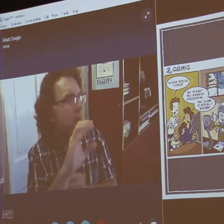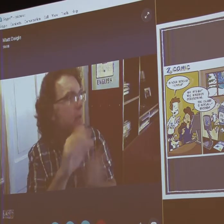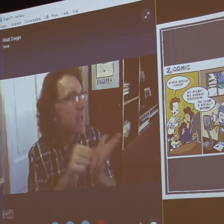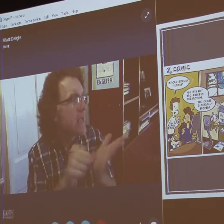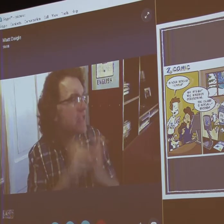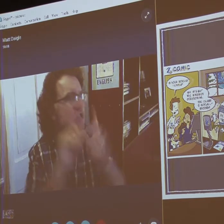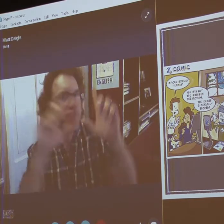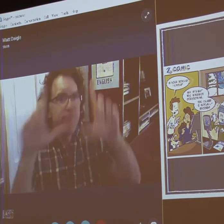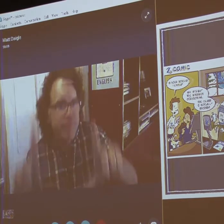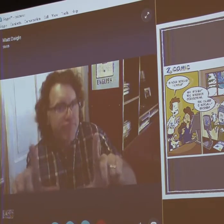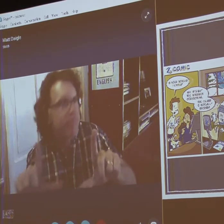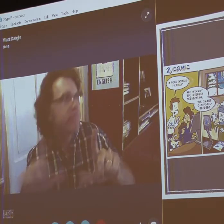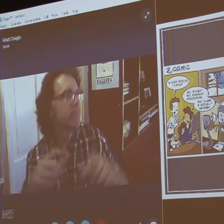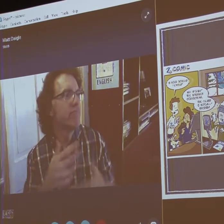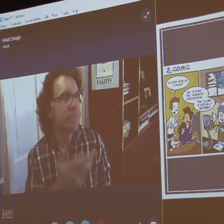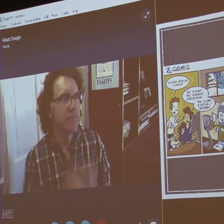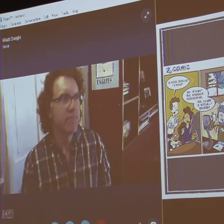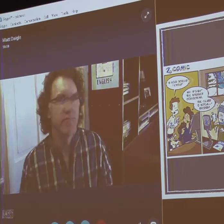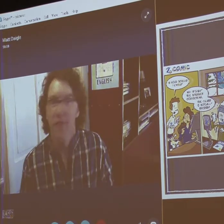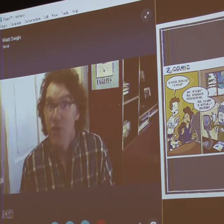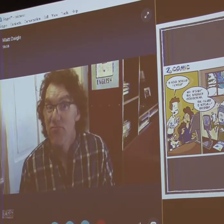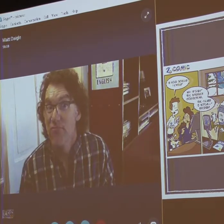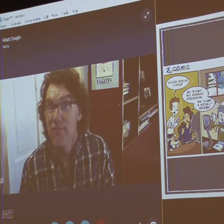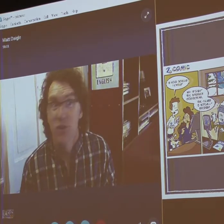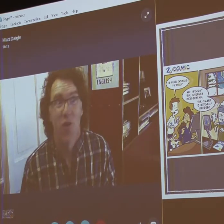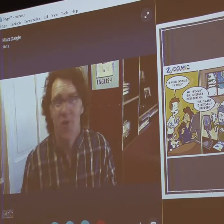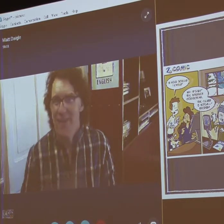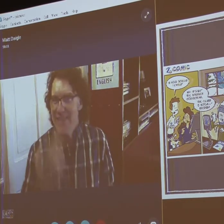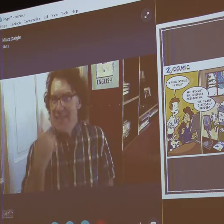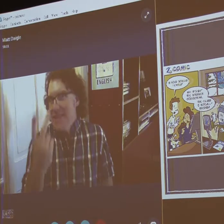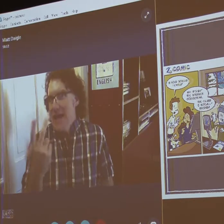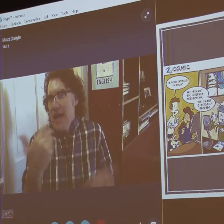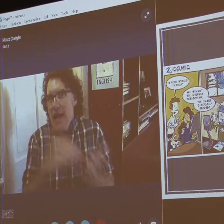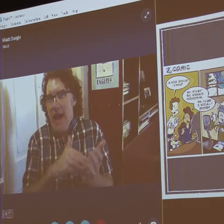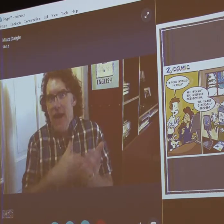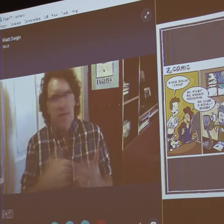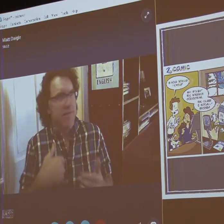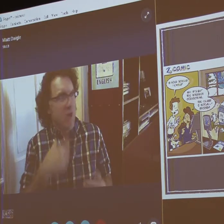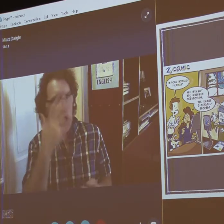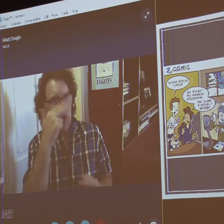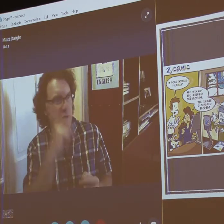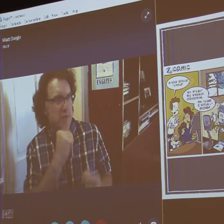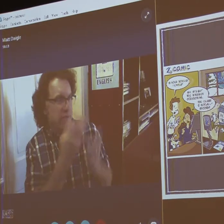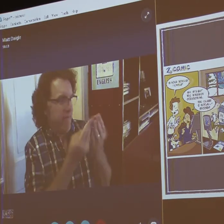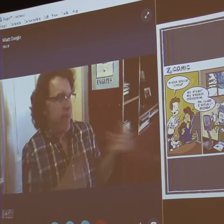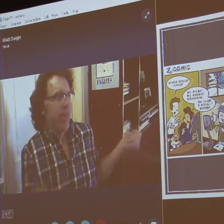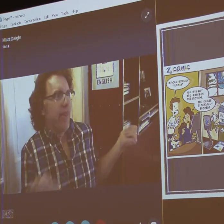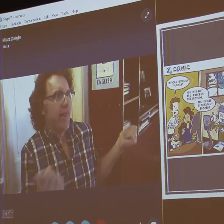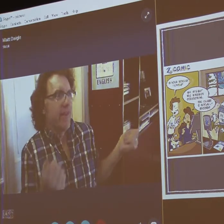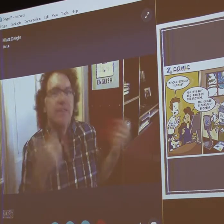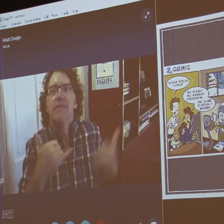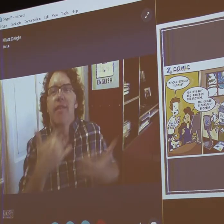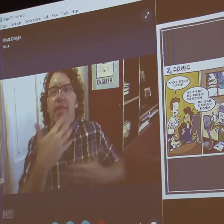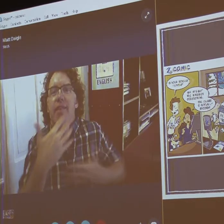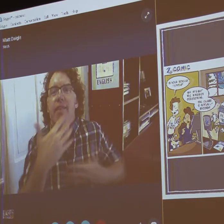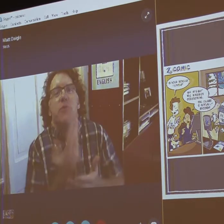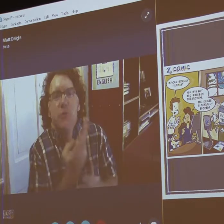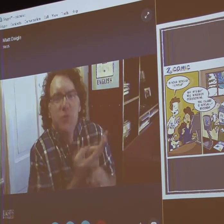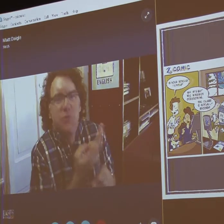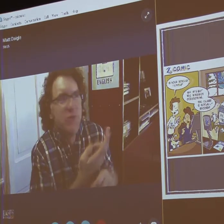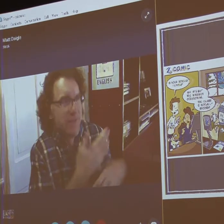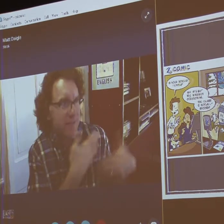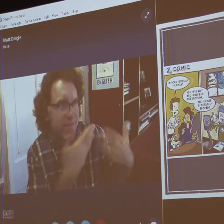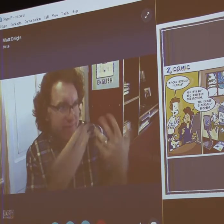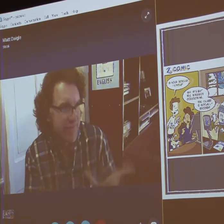them. I do comic pages, like one pages for them for advertising. And it's fun. So I was able to use some of my